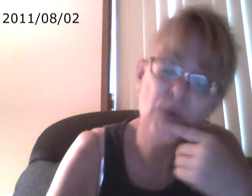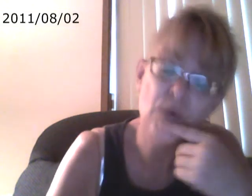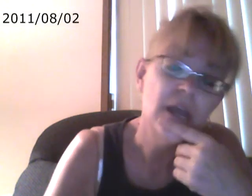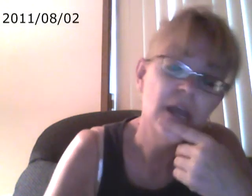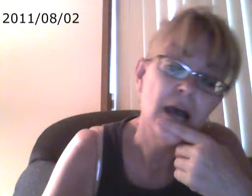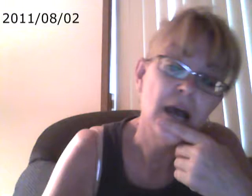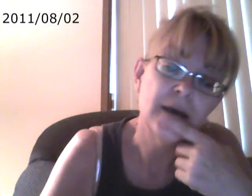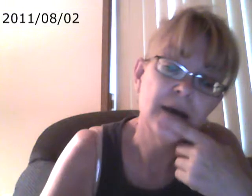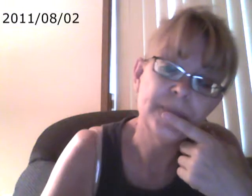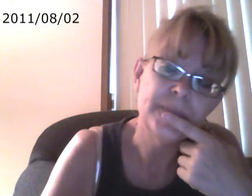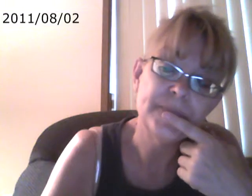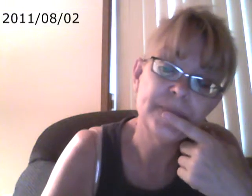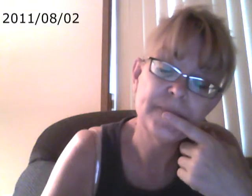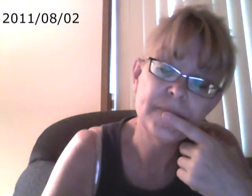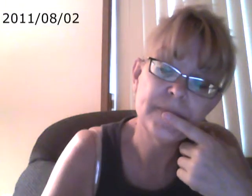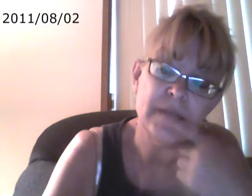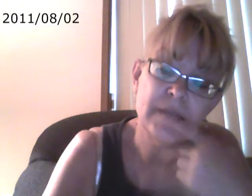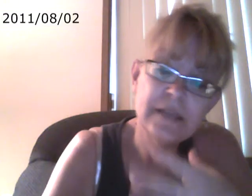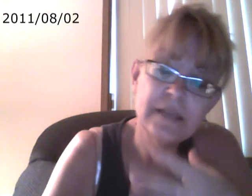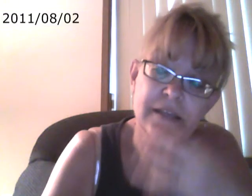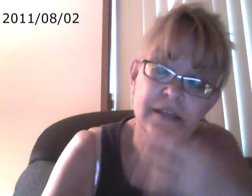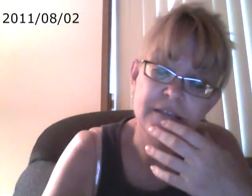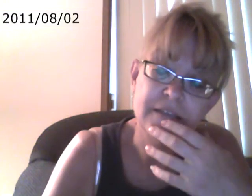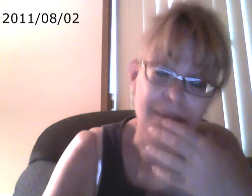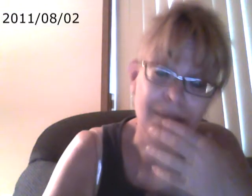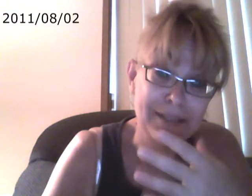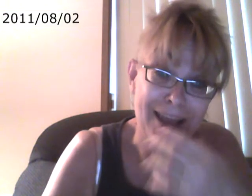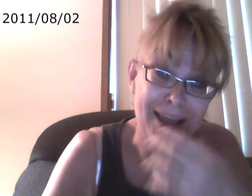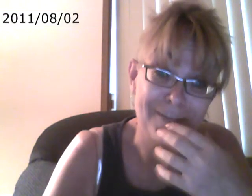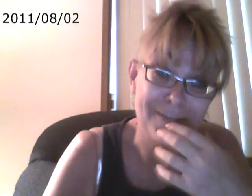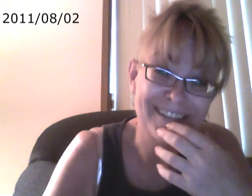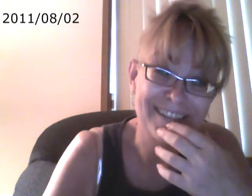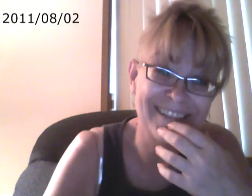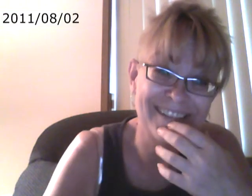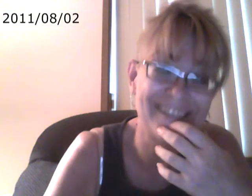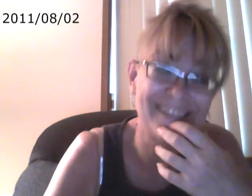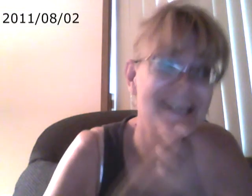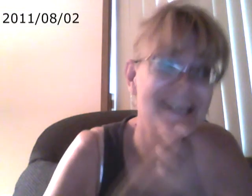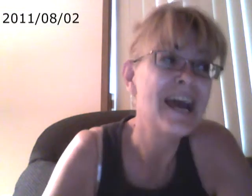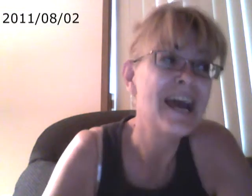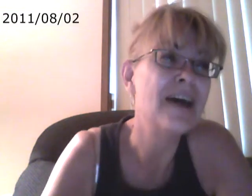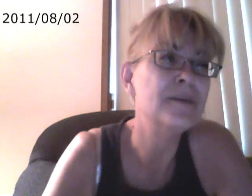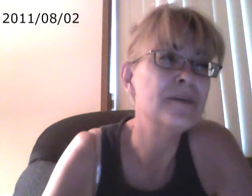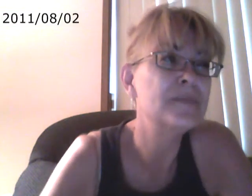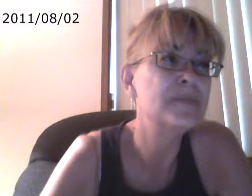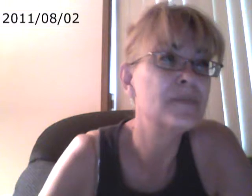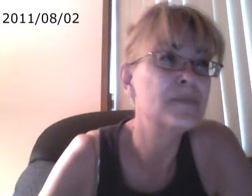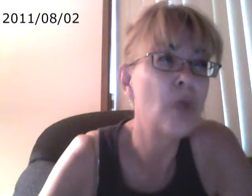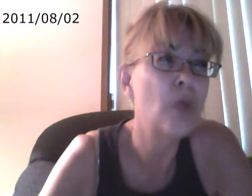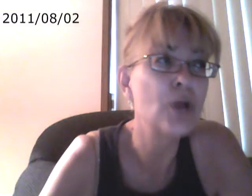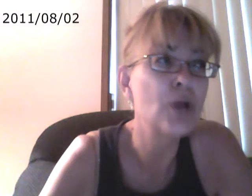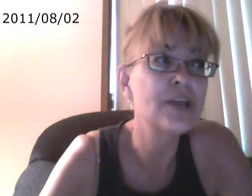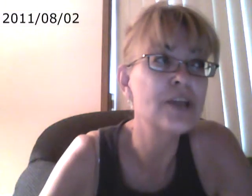in this, and because I have it, part of